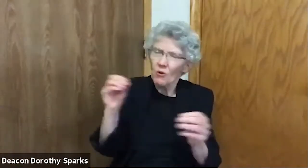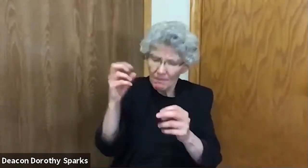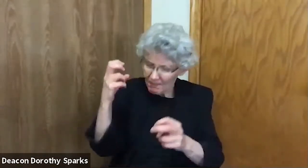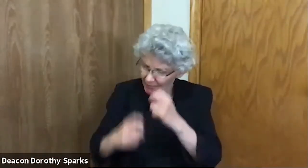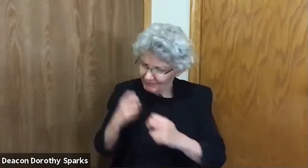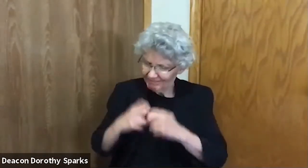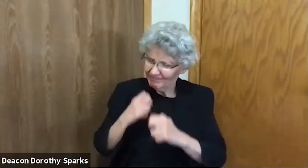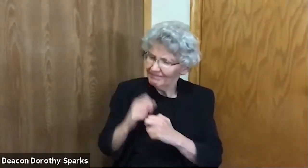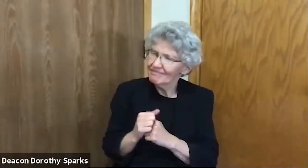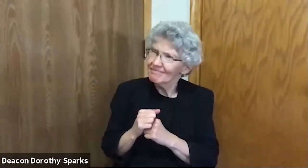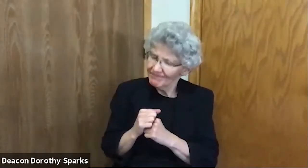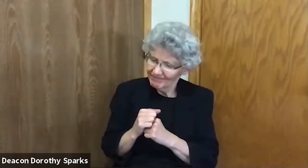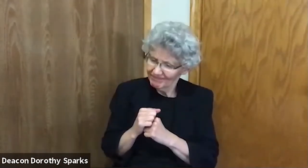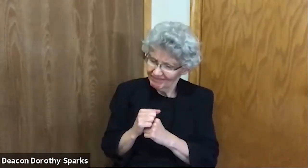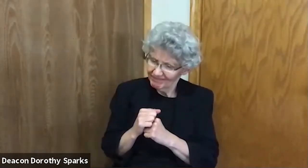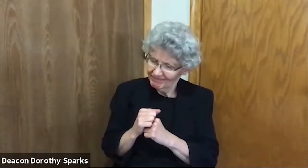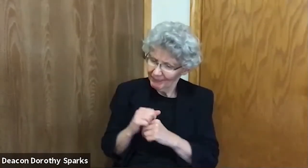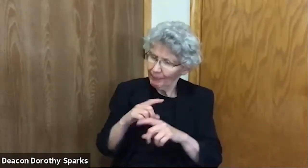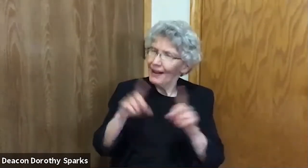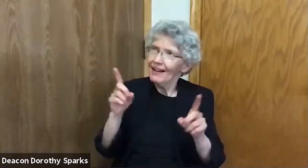You designed creation without problems.